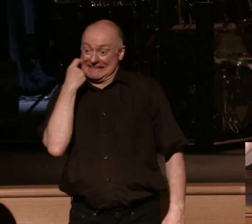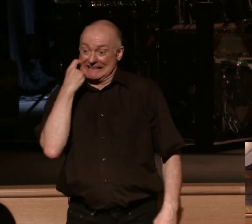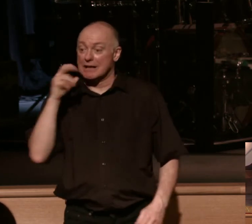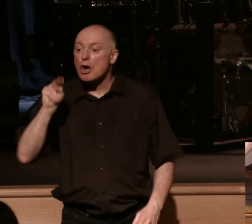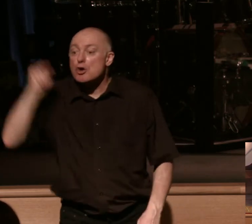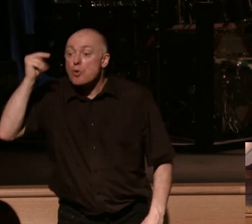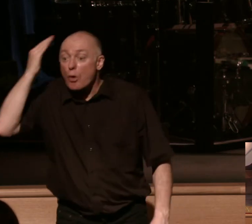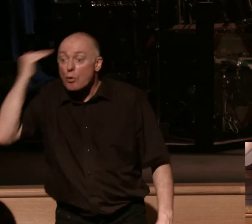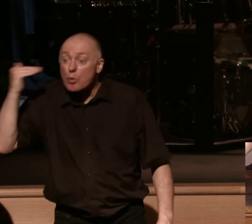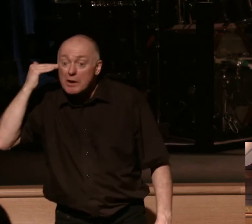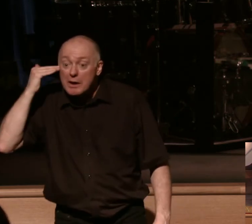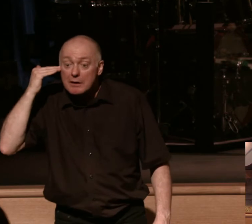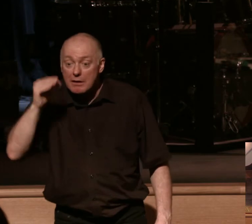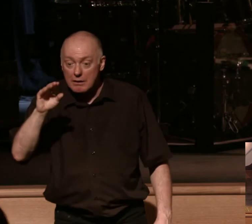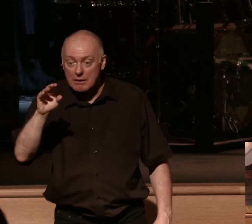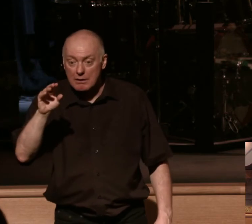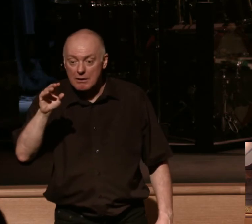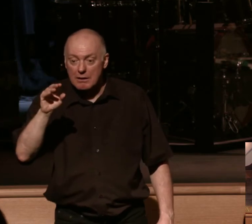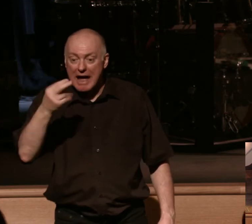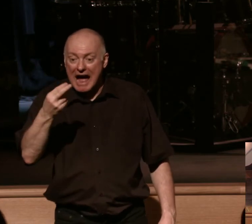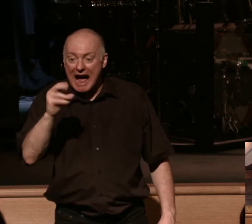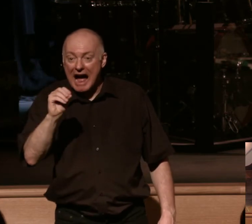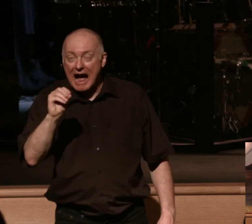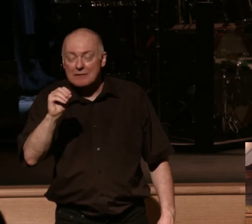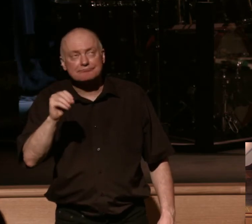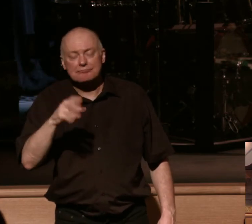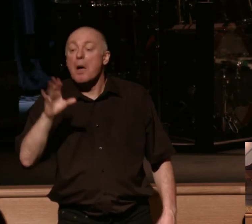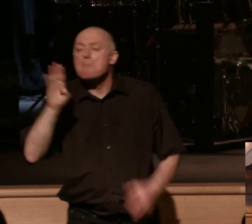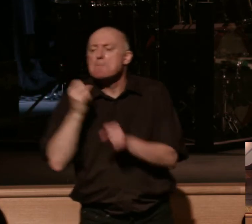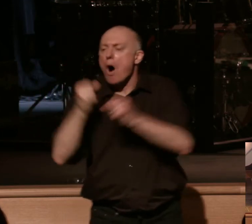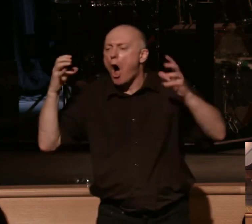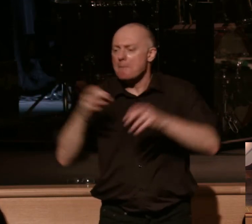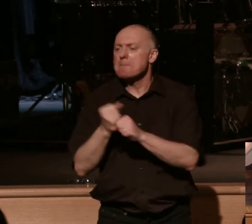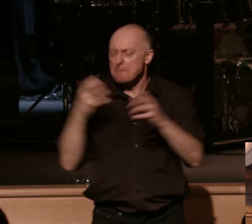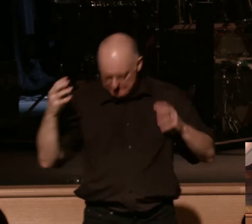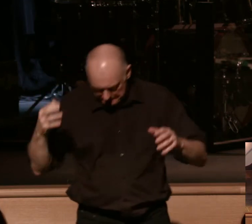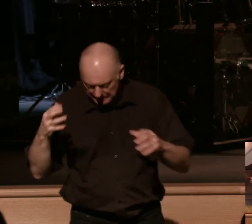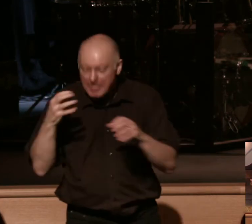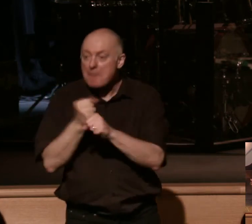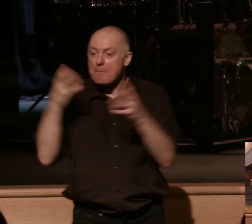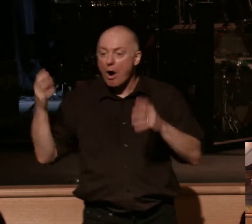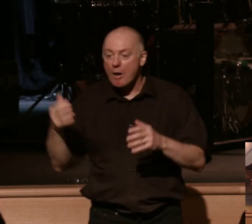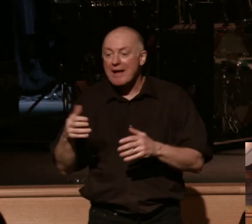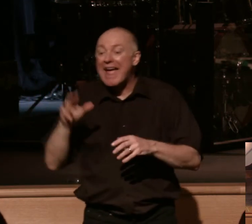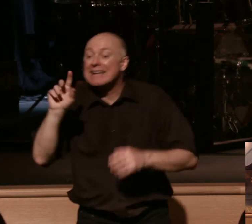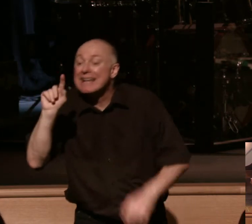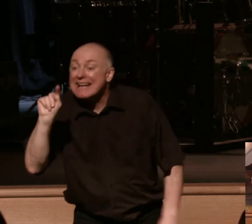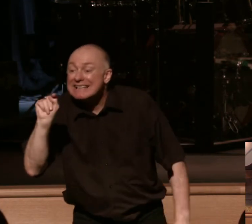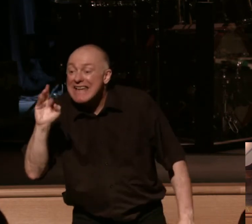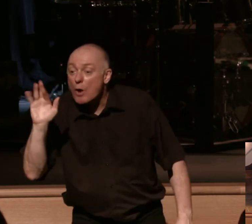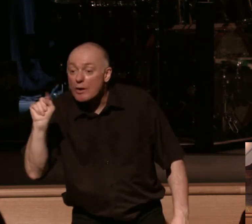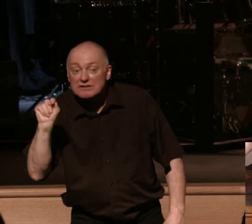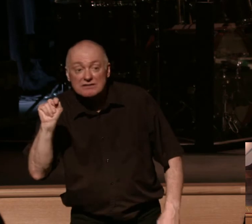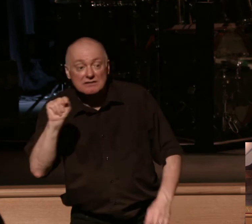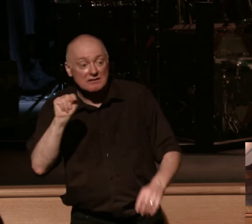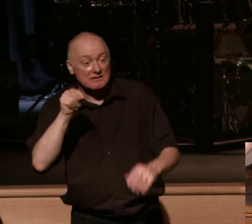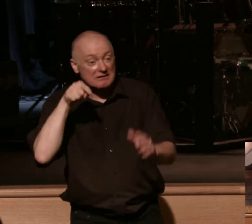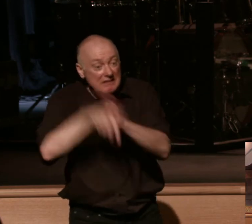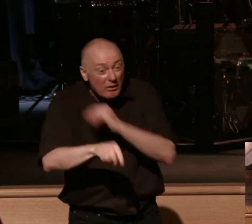hydrogen bombs really like really and then you have terrorists murdering executing their own mothers really then you have the economy that's so